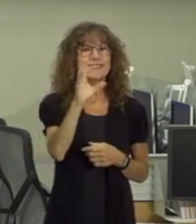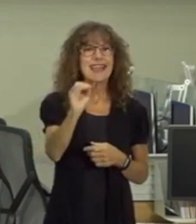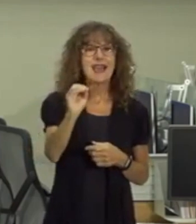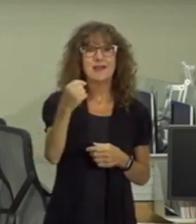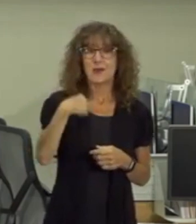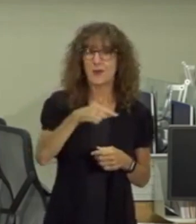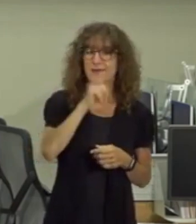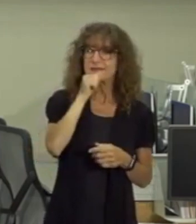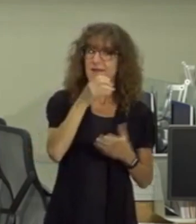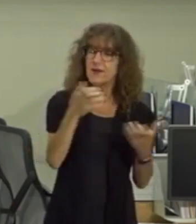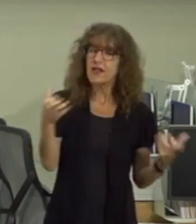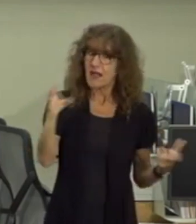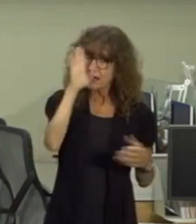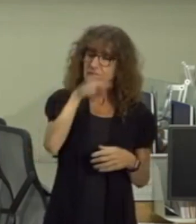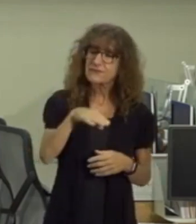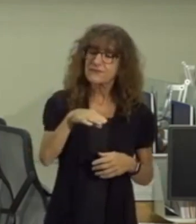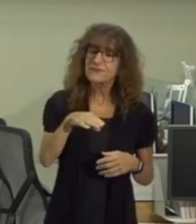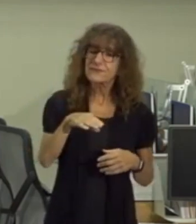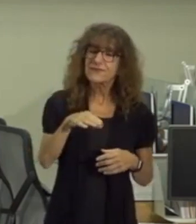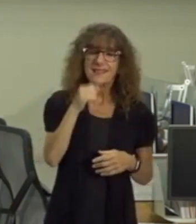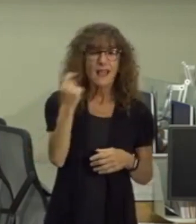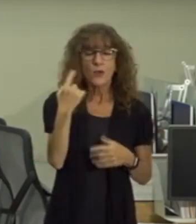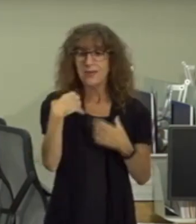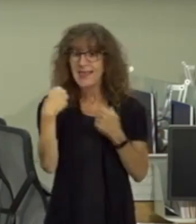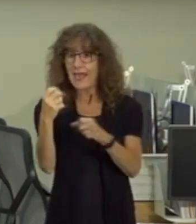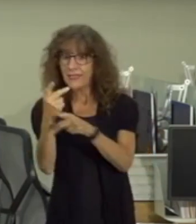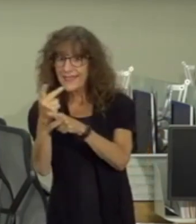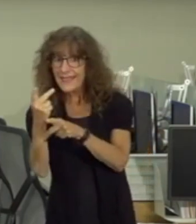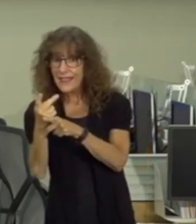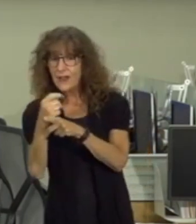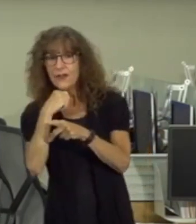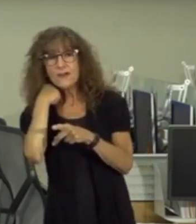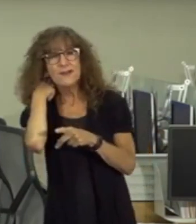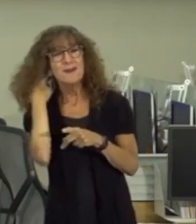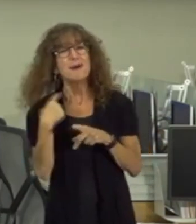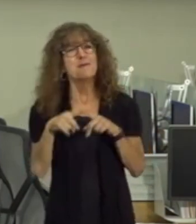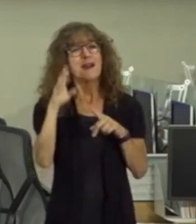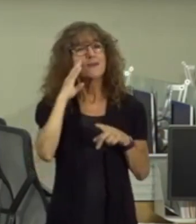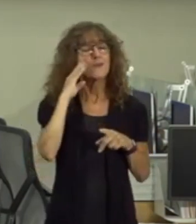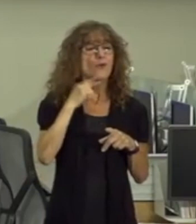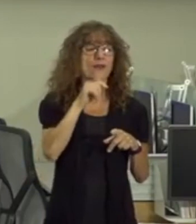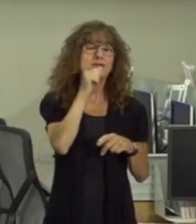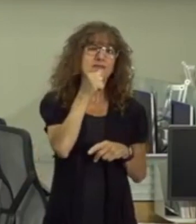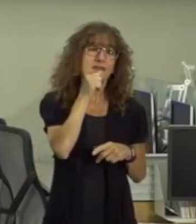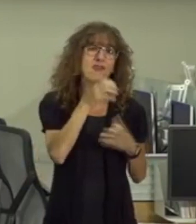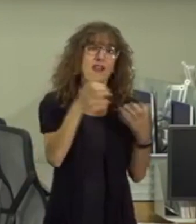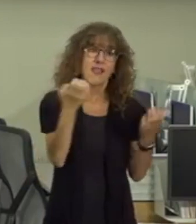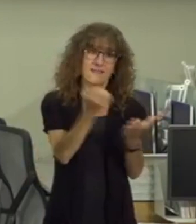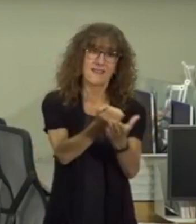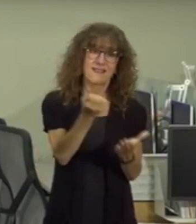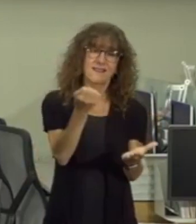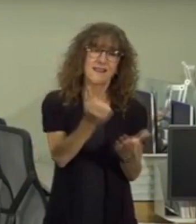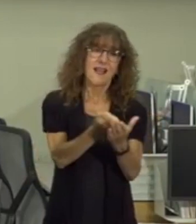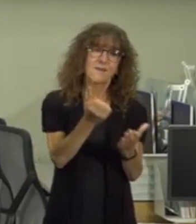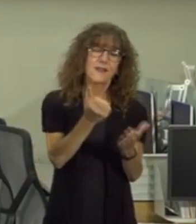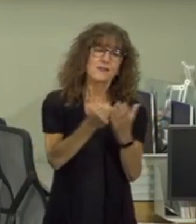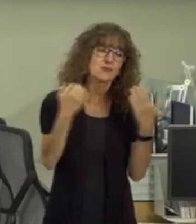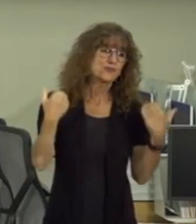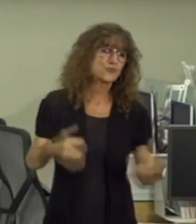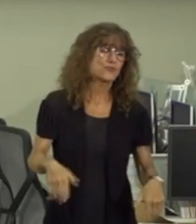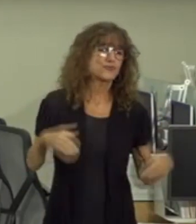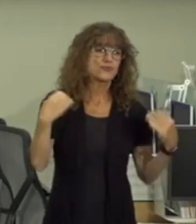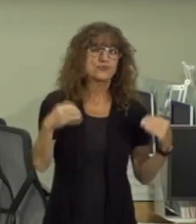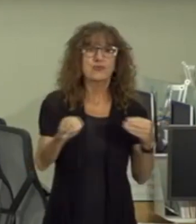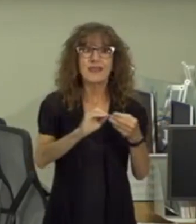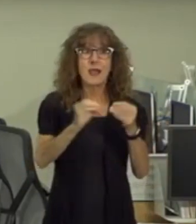although we have suffered greatly not only on the health care front but you all know that we have suffered greatly economically uh uh the number of